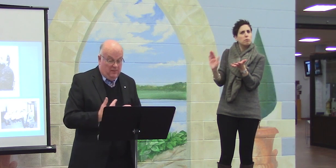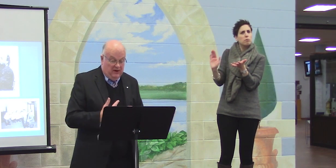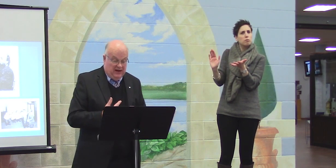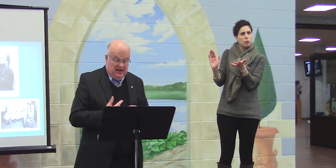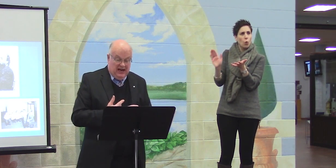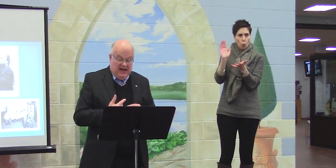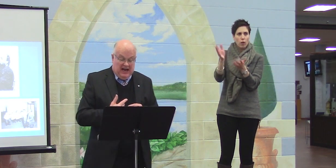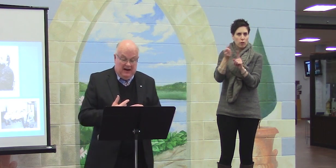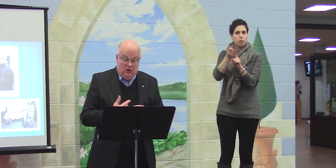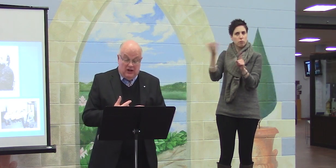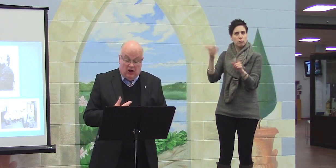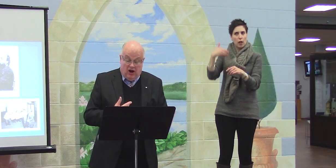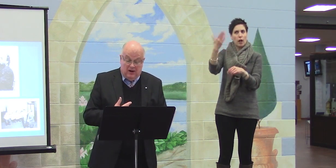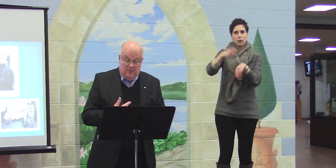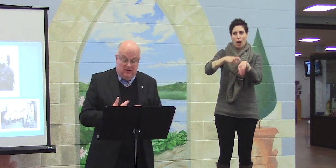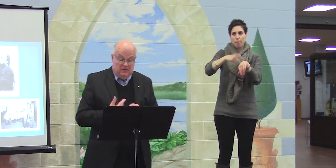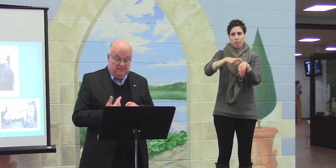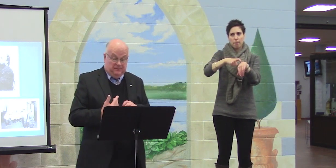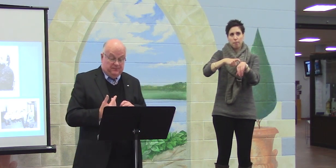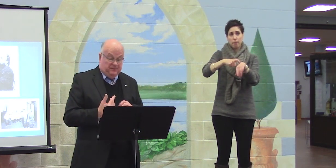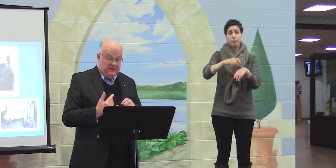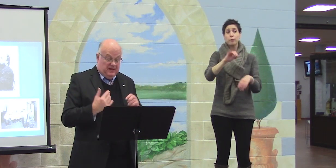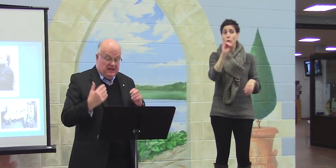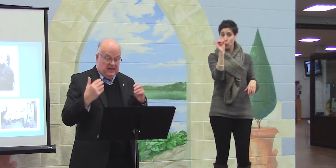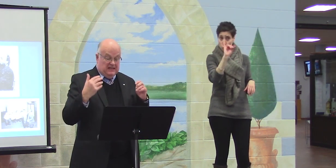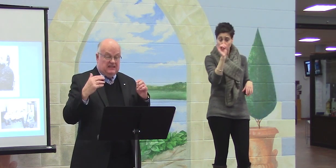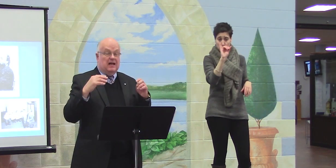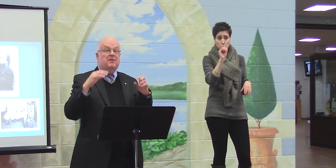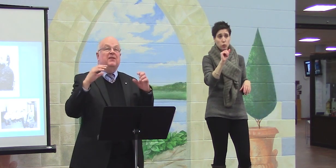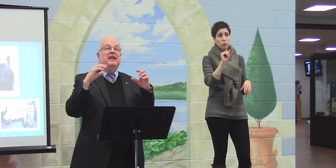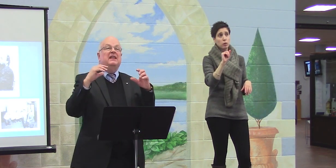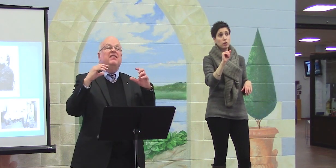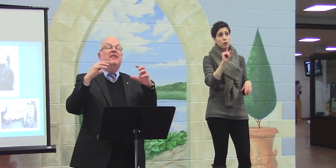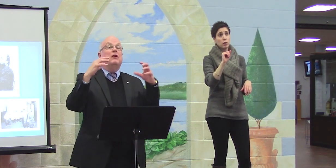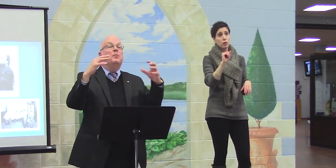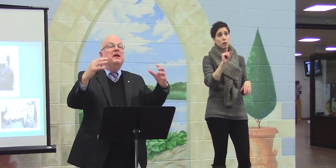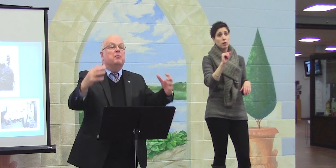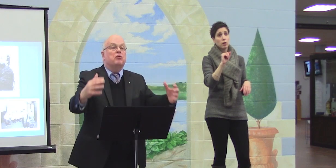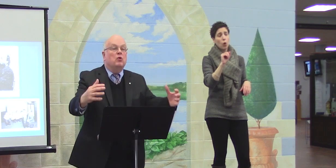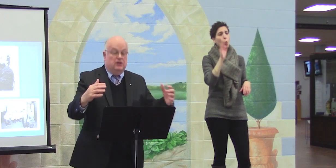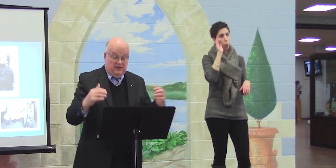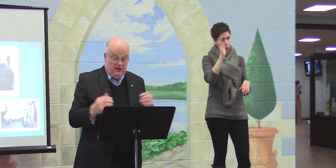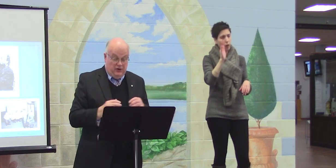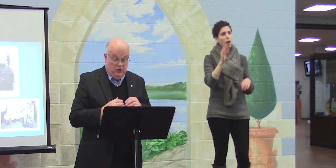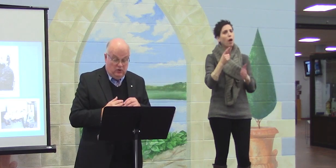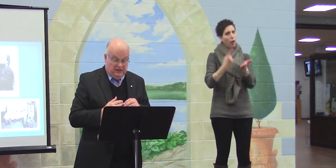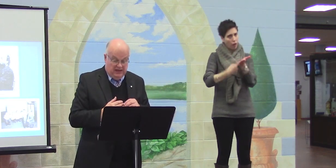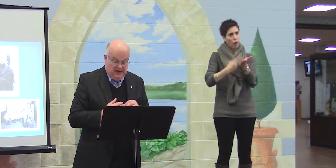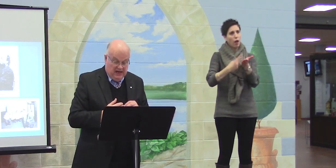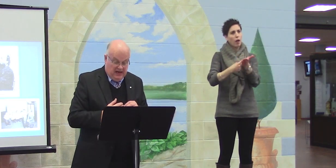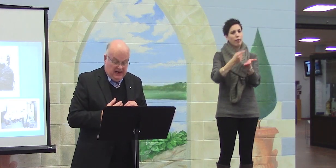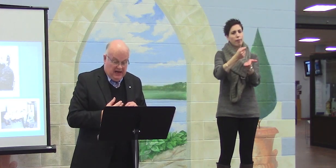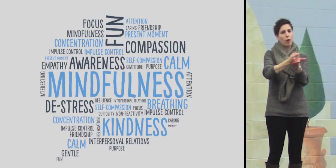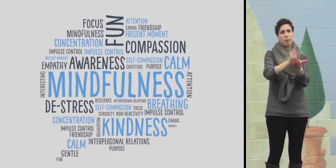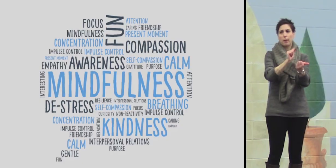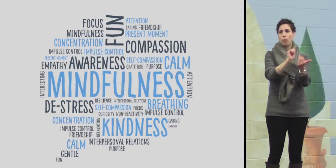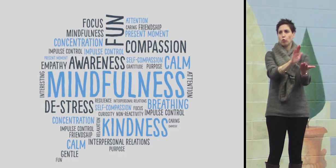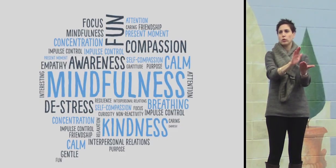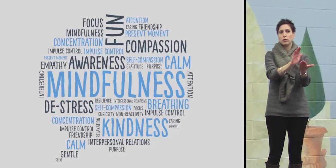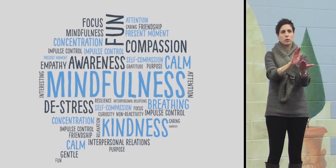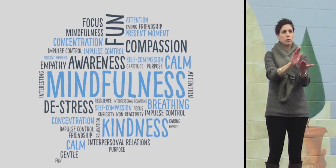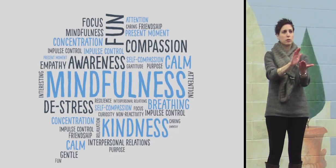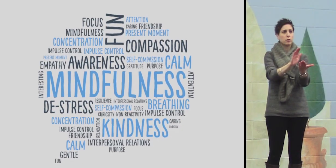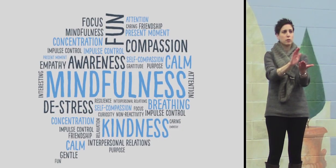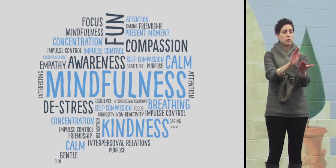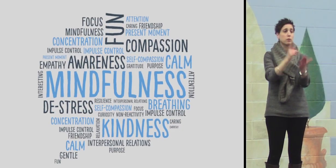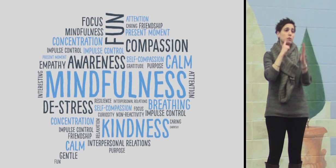say more about it. And I'm going to talk about some of the therapy approaches that are used. One